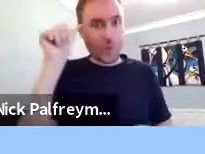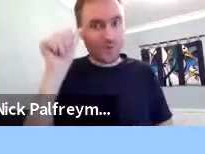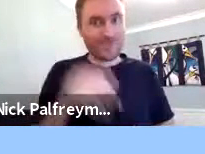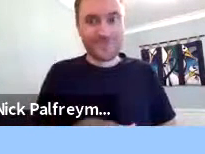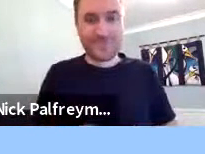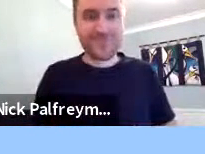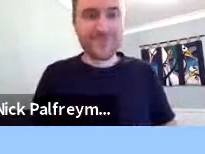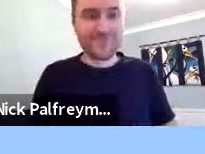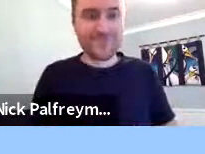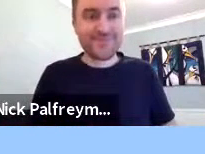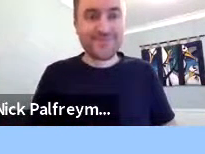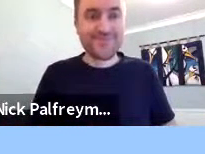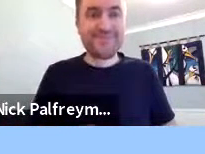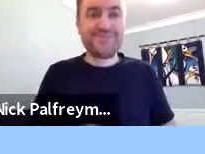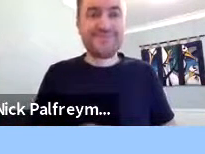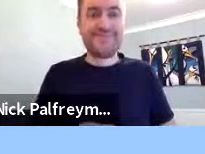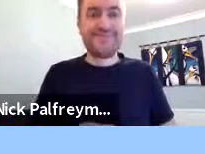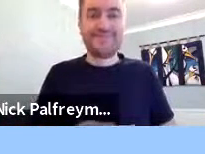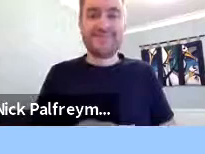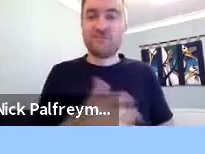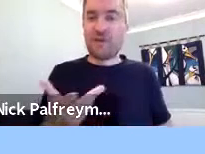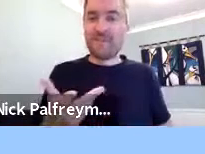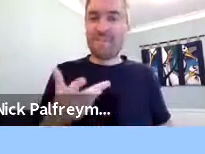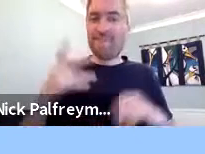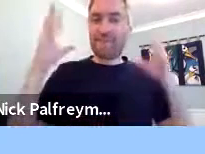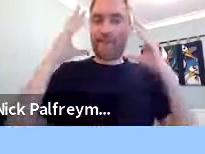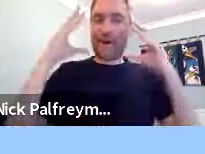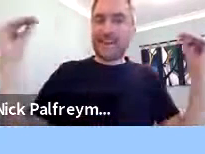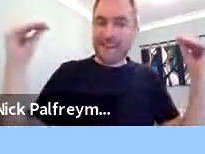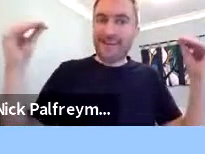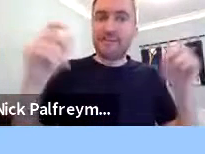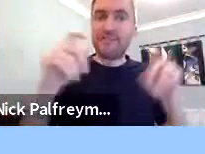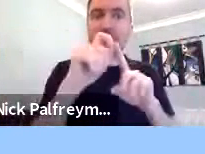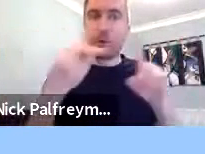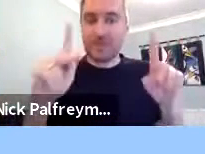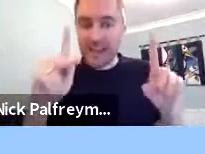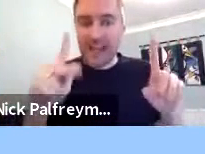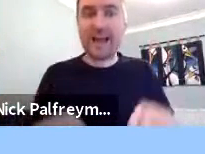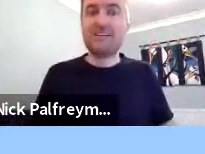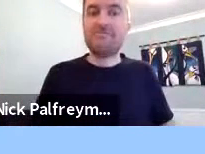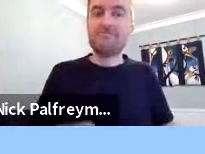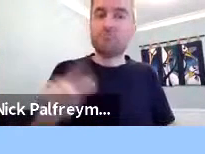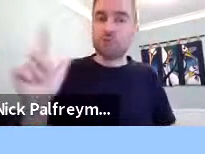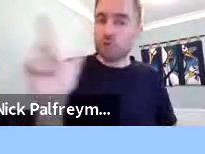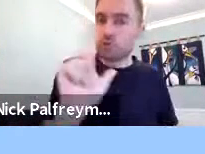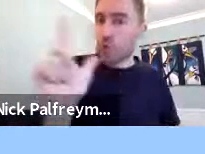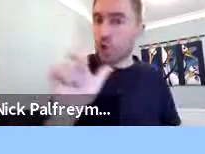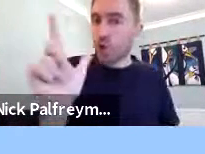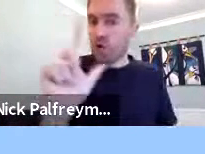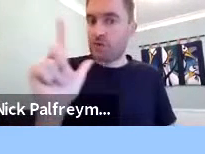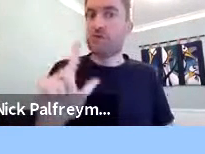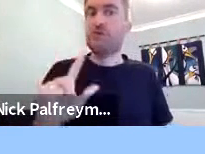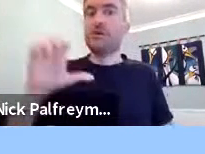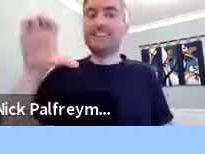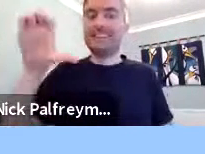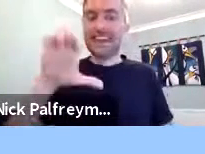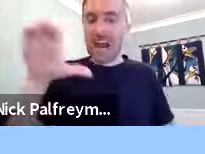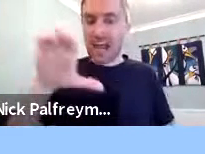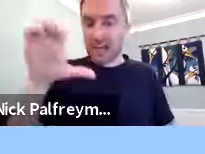different areas, because this is really important for, for the corpus itself, for people to know. So we've got Padang,